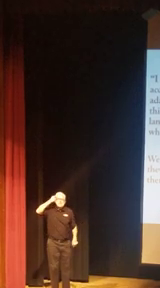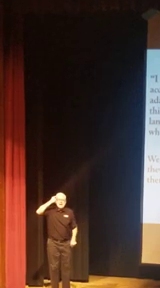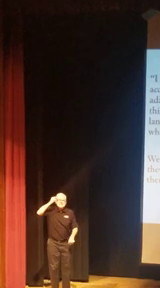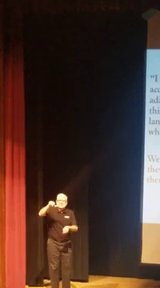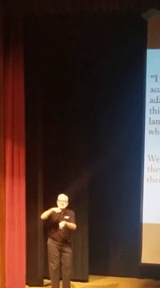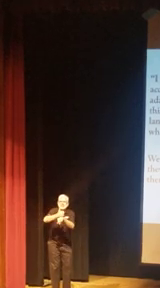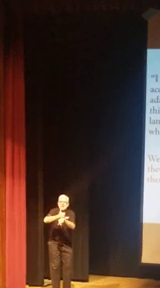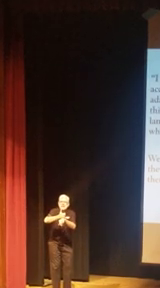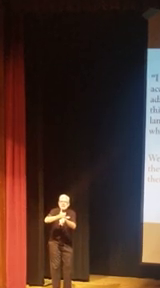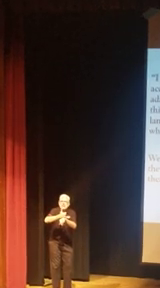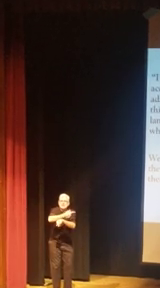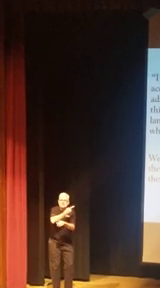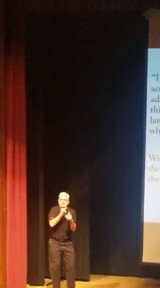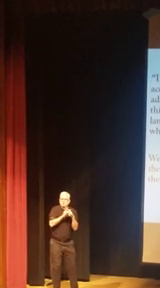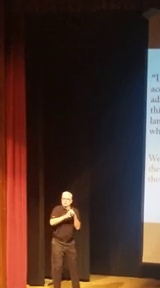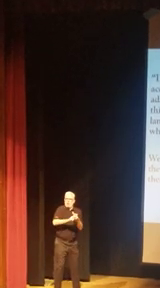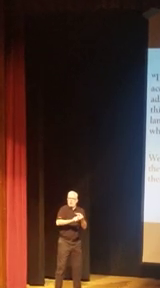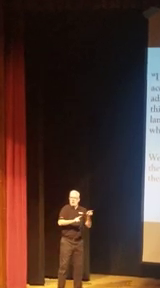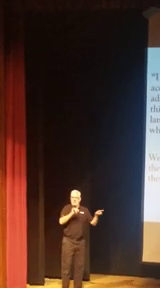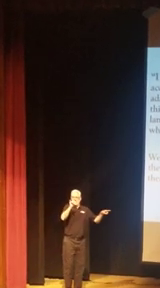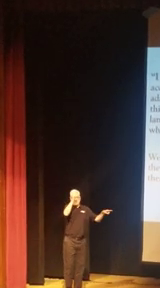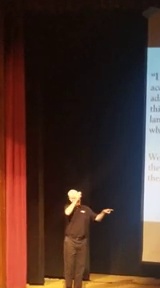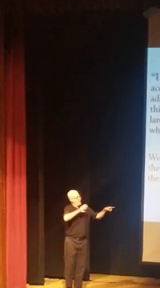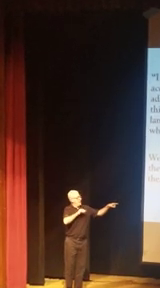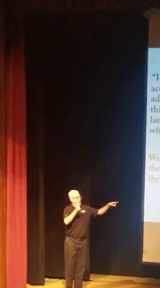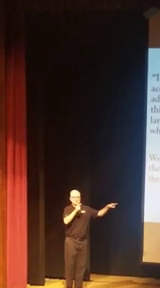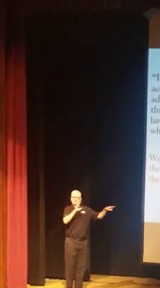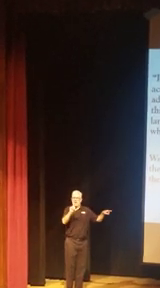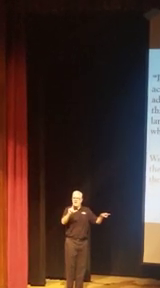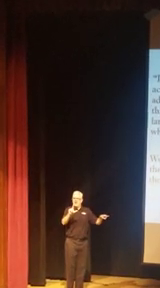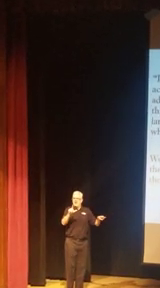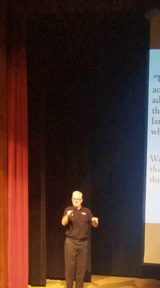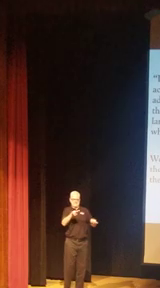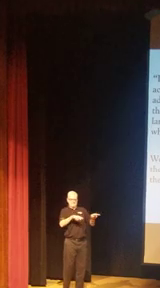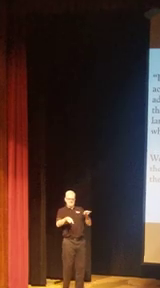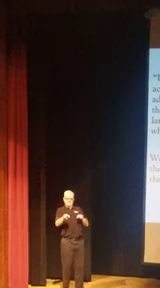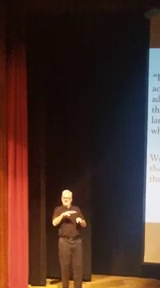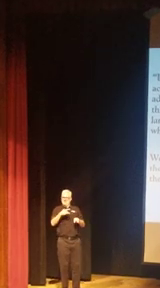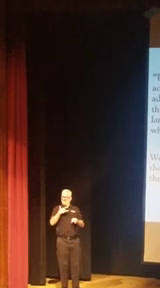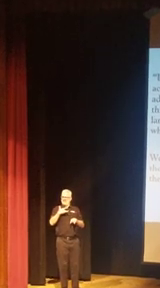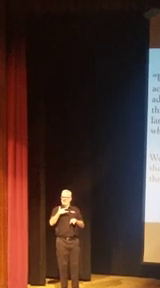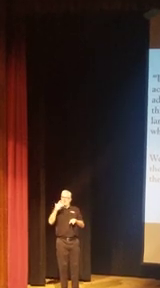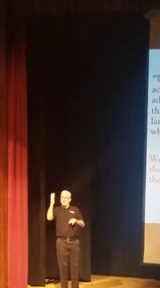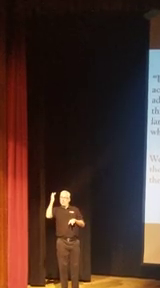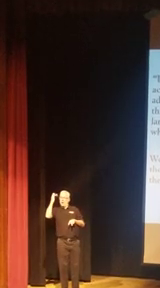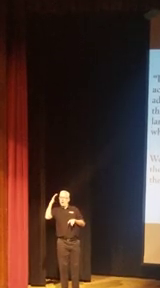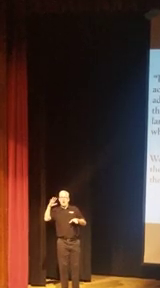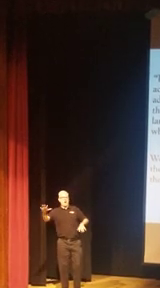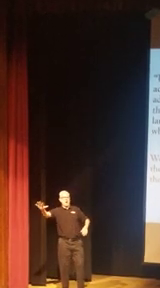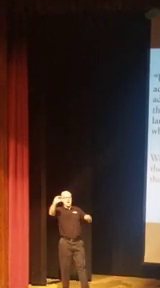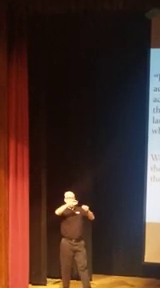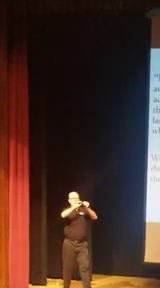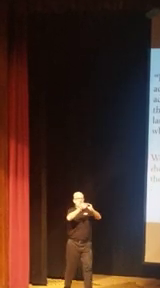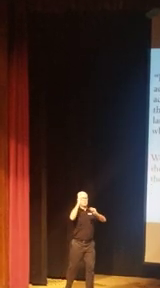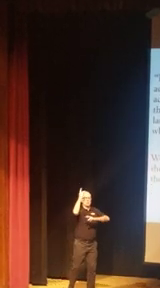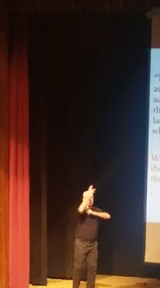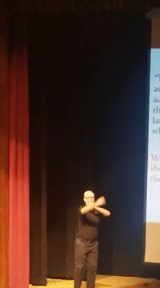that they are deaf. That was a mindset that had started and he started this mindset, Mr. Bell. Because